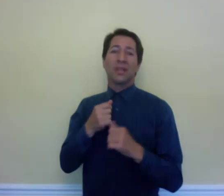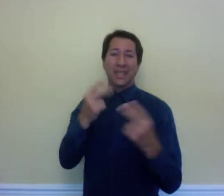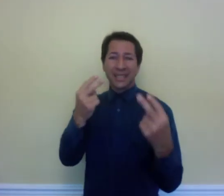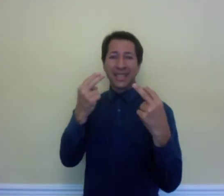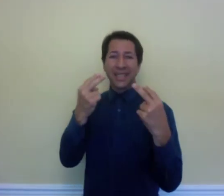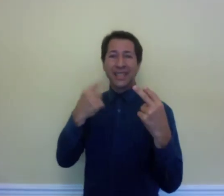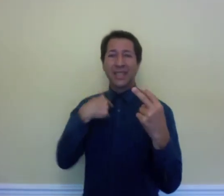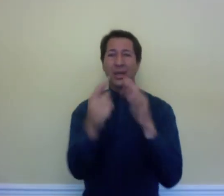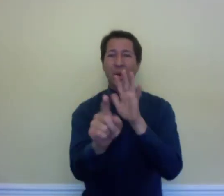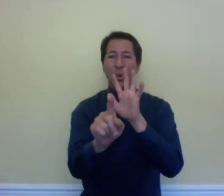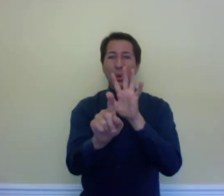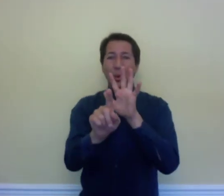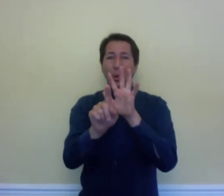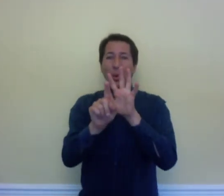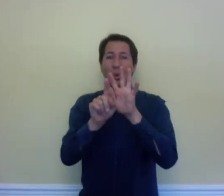that I'm waiting to tell